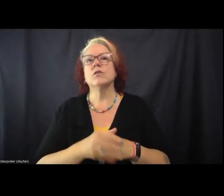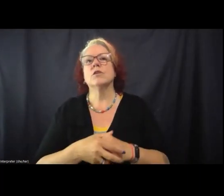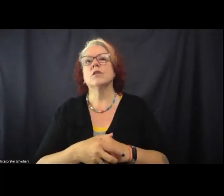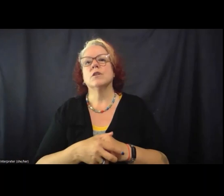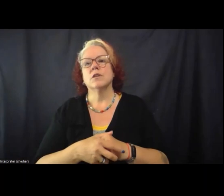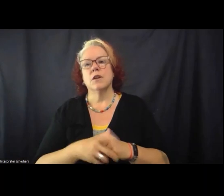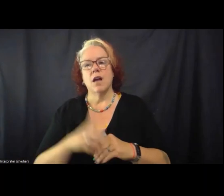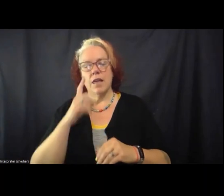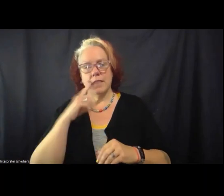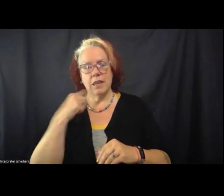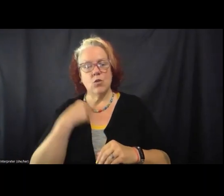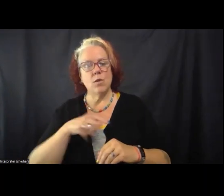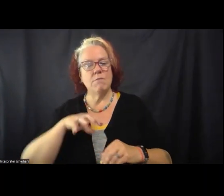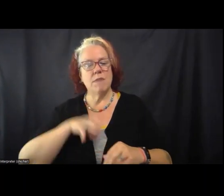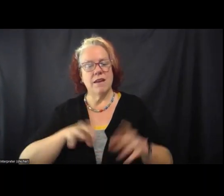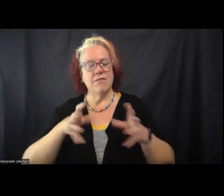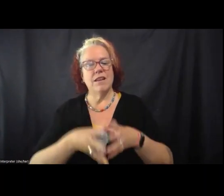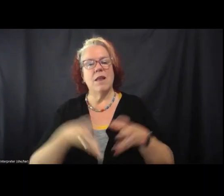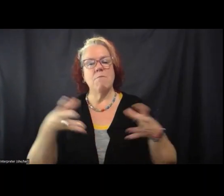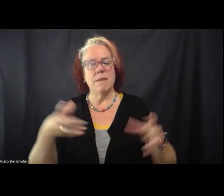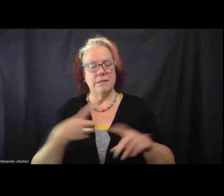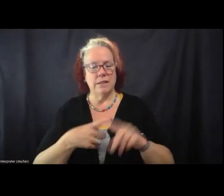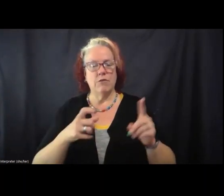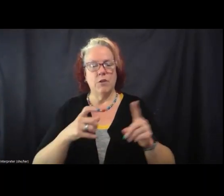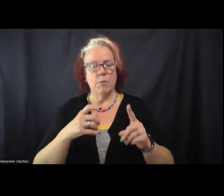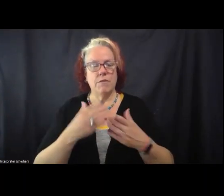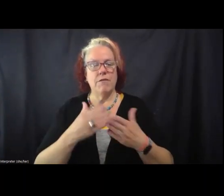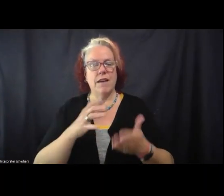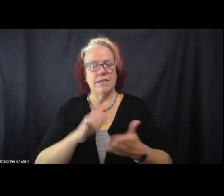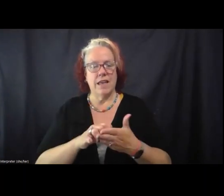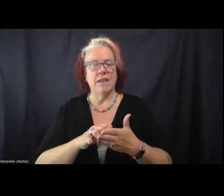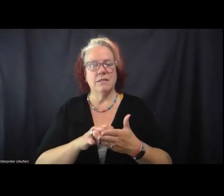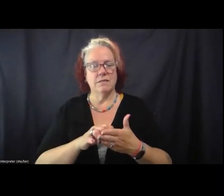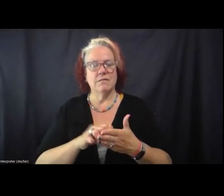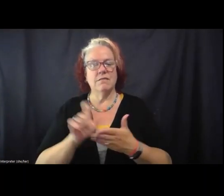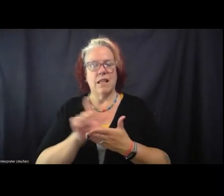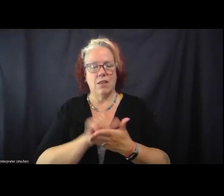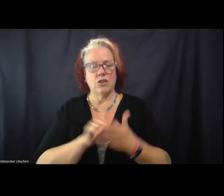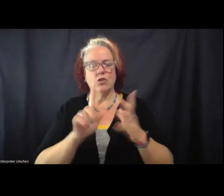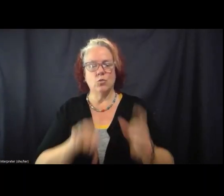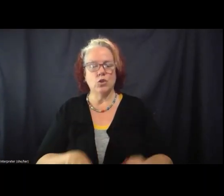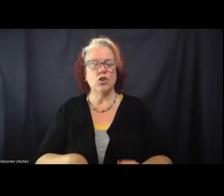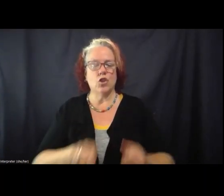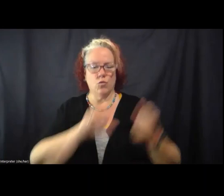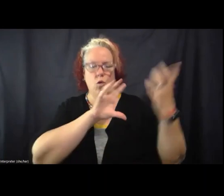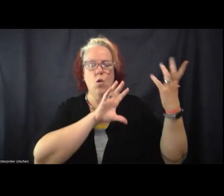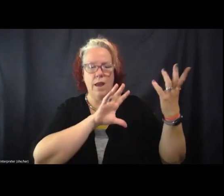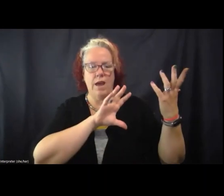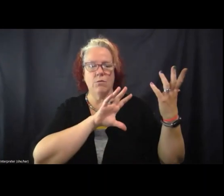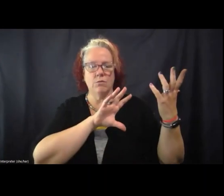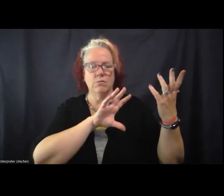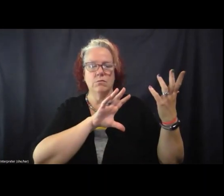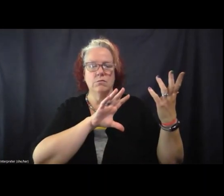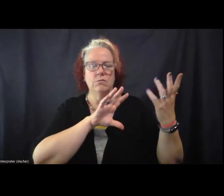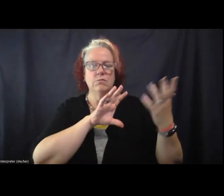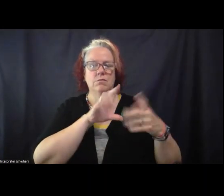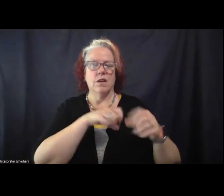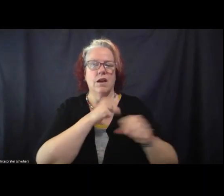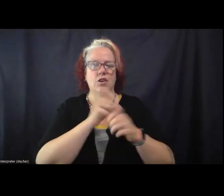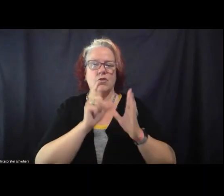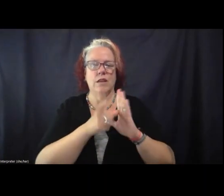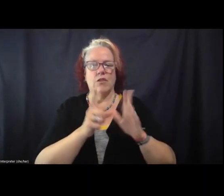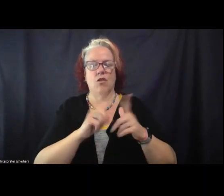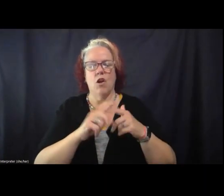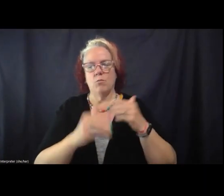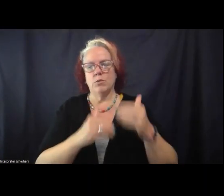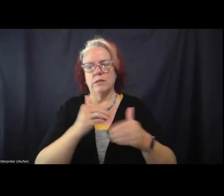benefited immensely from the fact that that lawsuit ultimately got thrown out a year and a half or so after it was filed, was thrown out on procedural grounds, so it